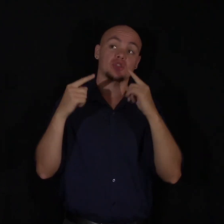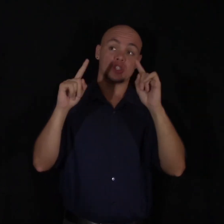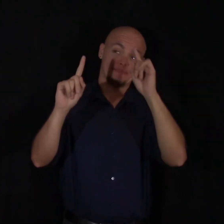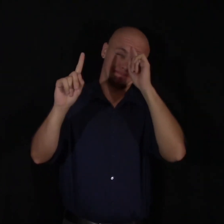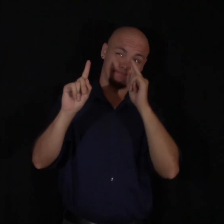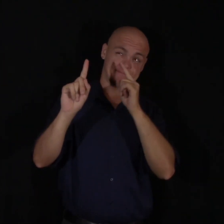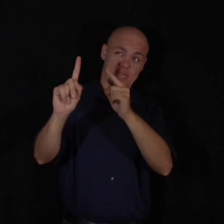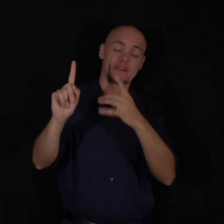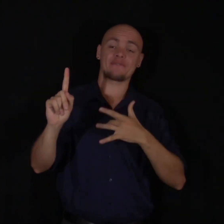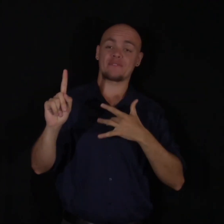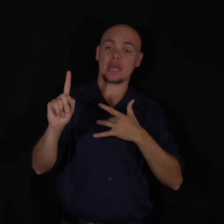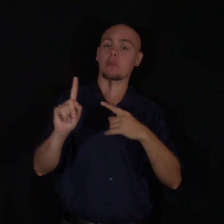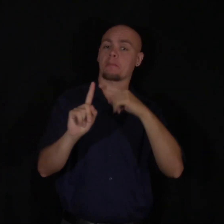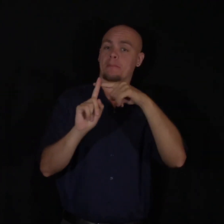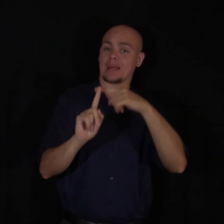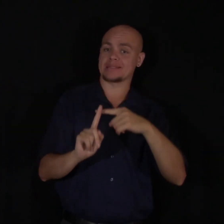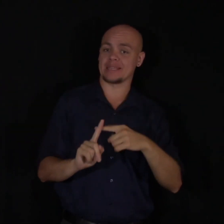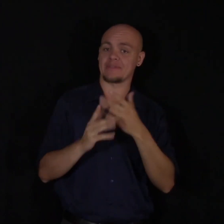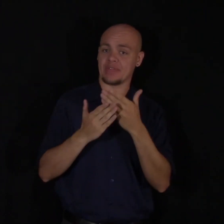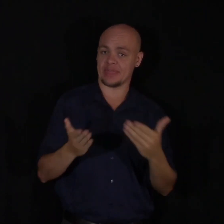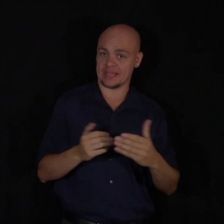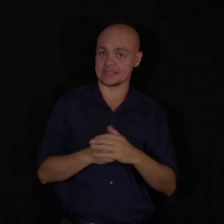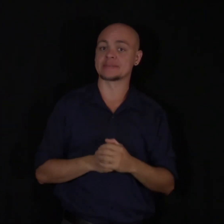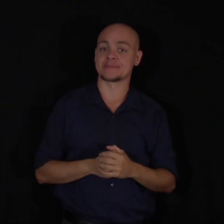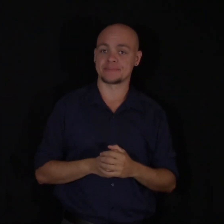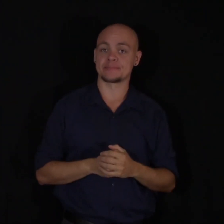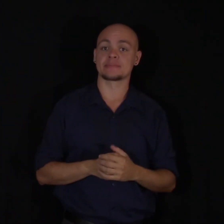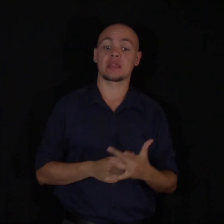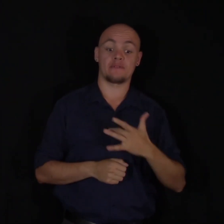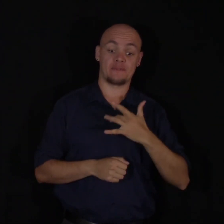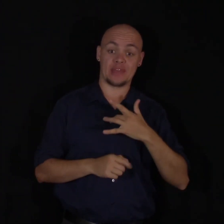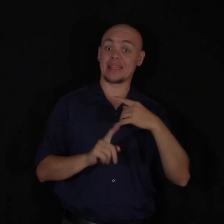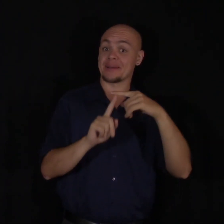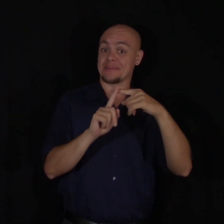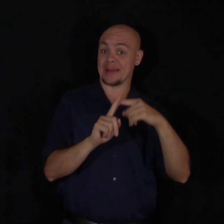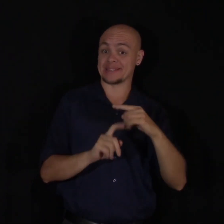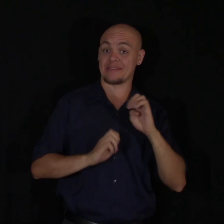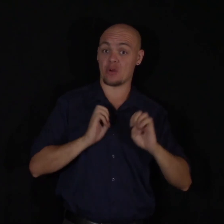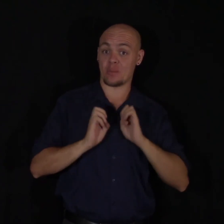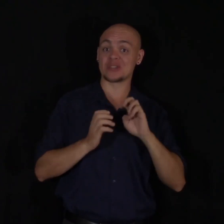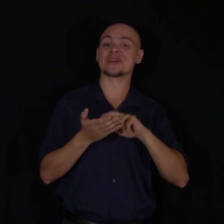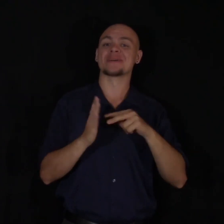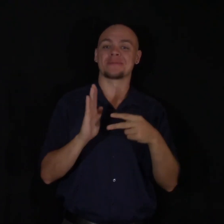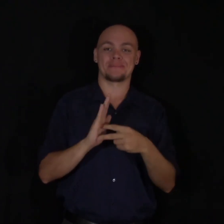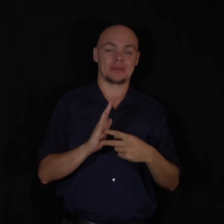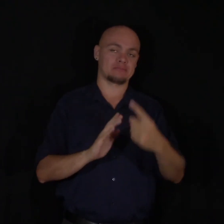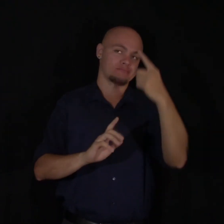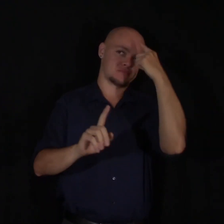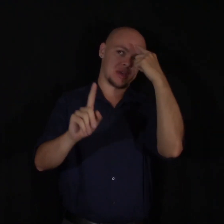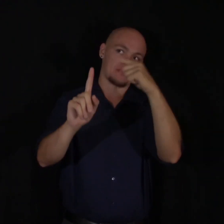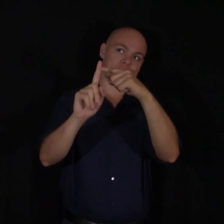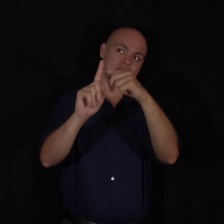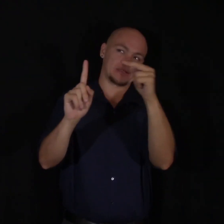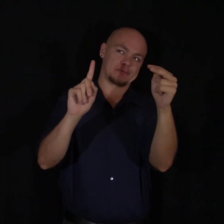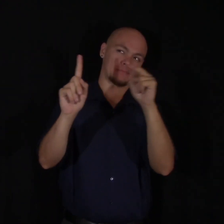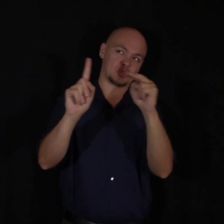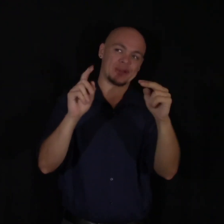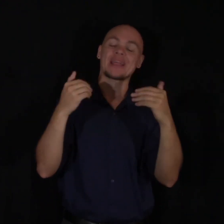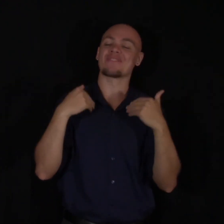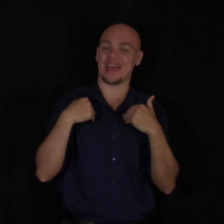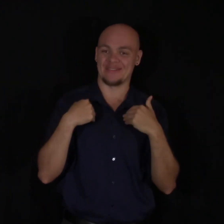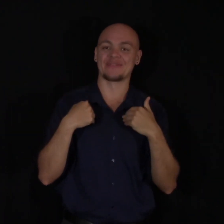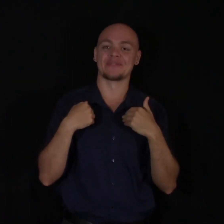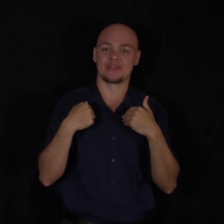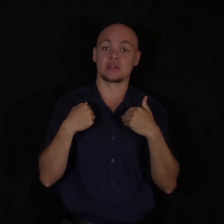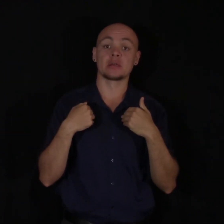good. To feel these positive emotions. And feeling these positive emotions allows you to have an optimistic view. And when you're